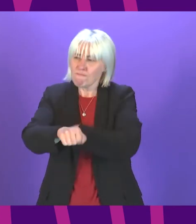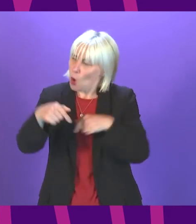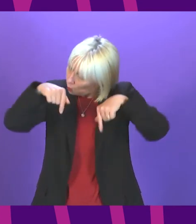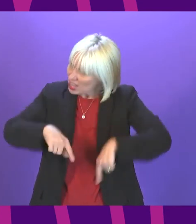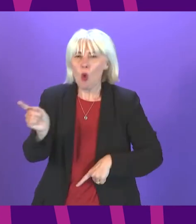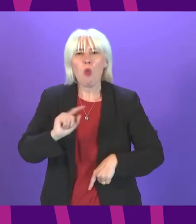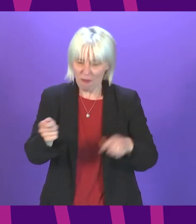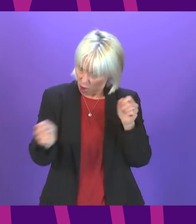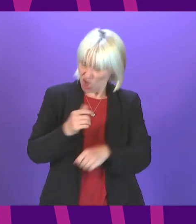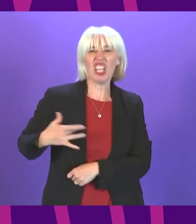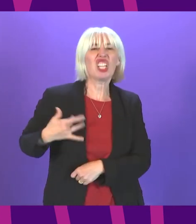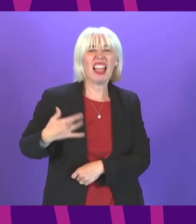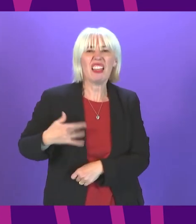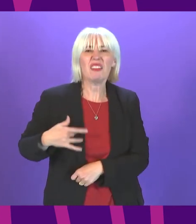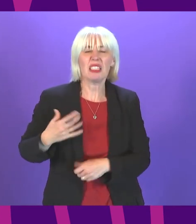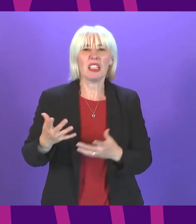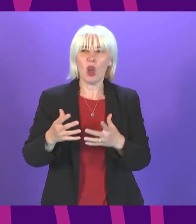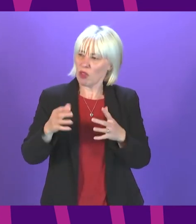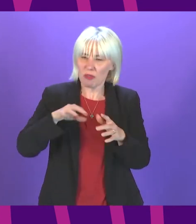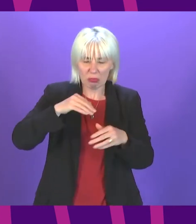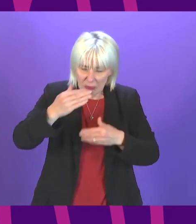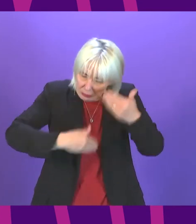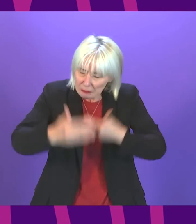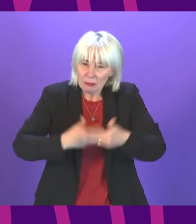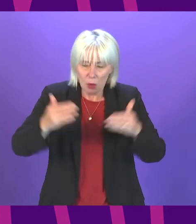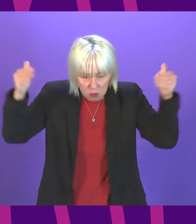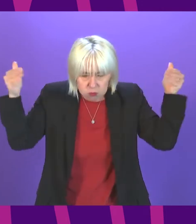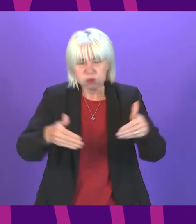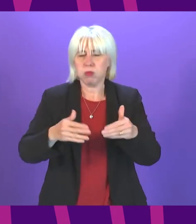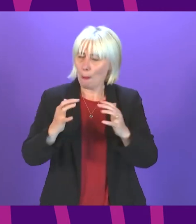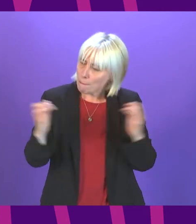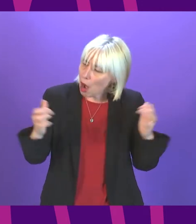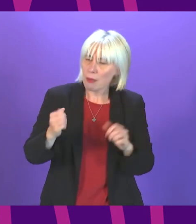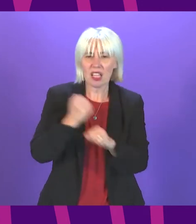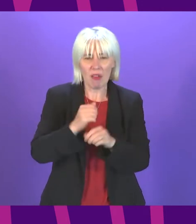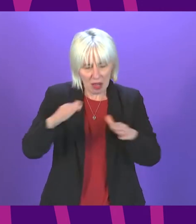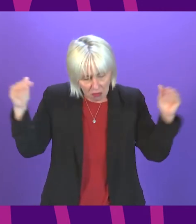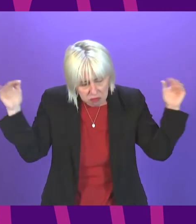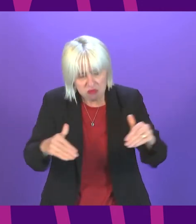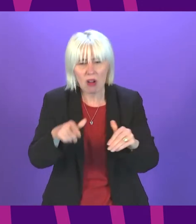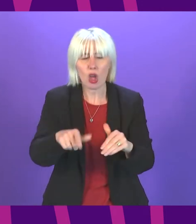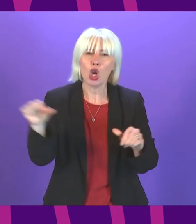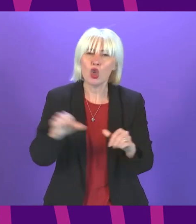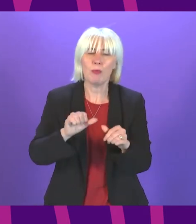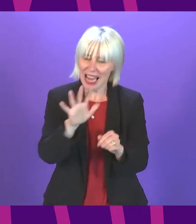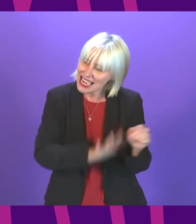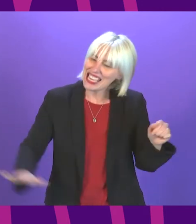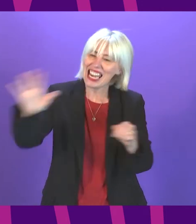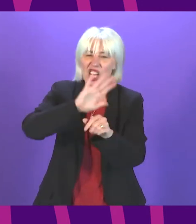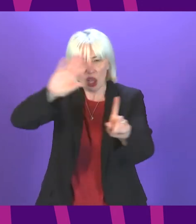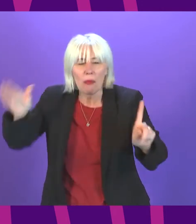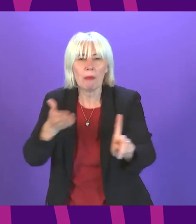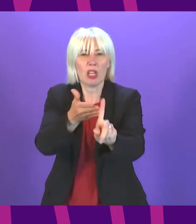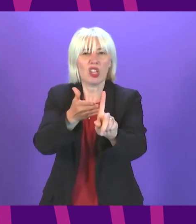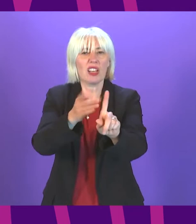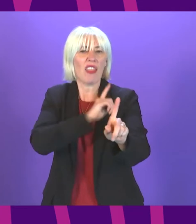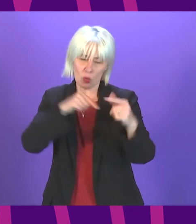lives tackling poverty is a mission that needs all of government focused on it and parliament it should be a national mission that's why we on these